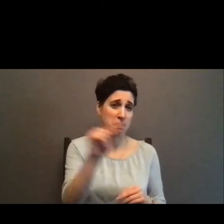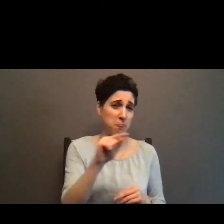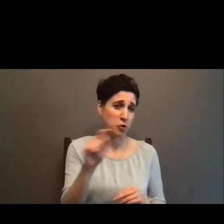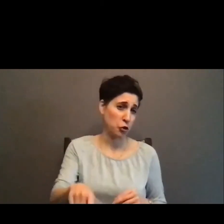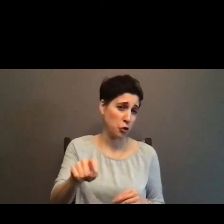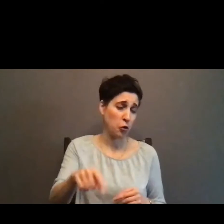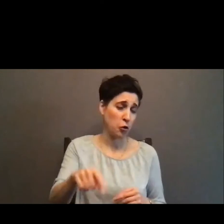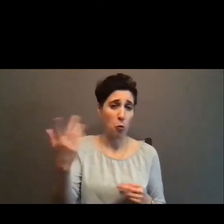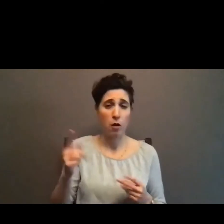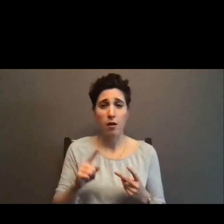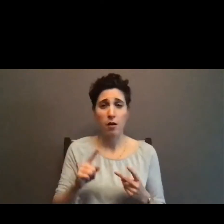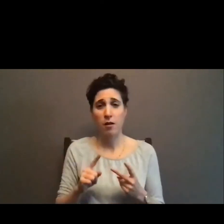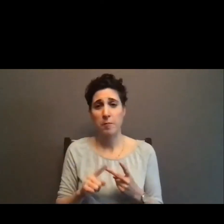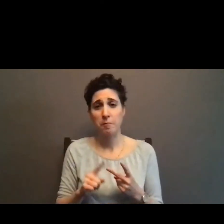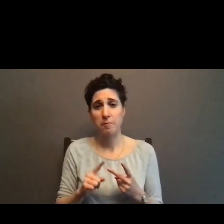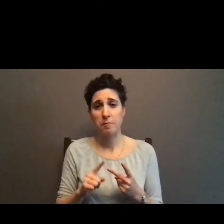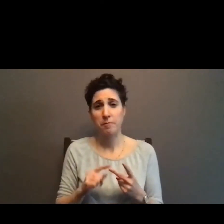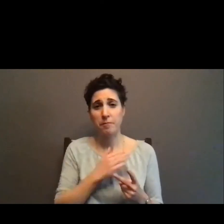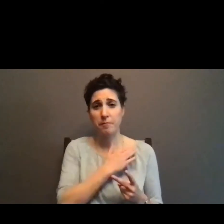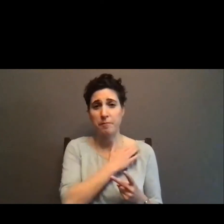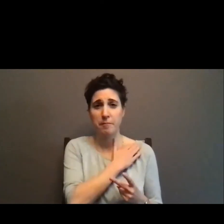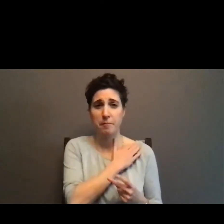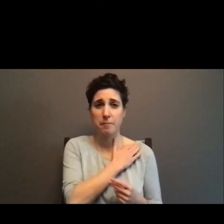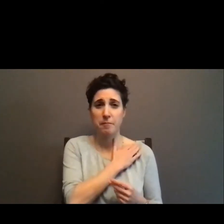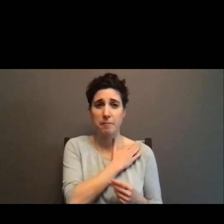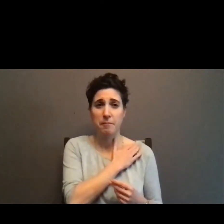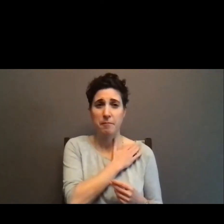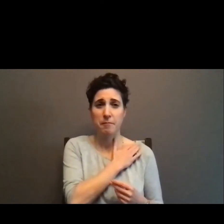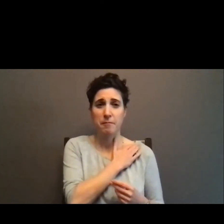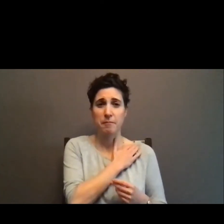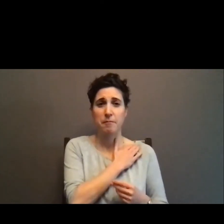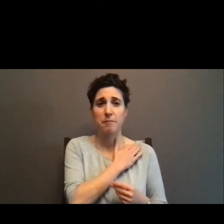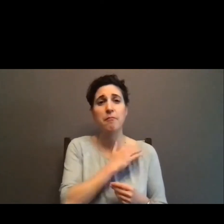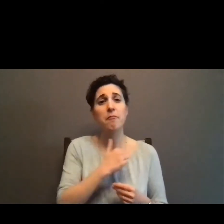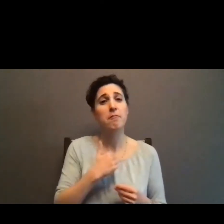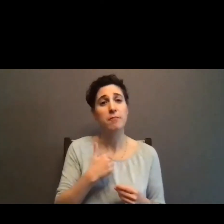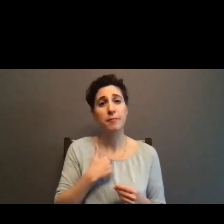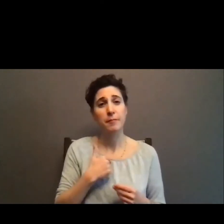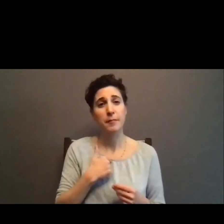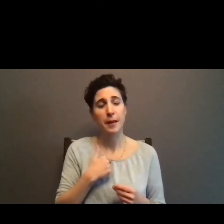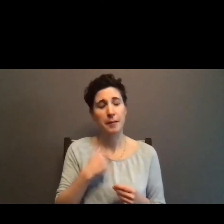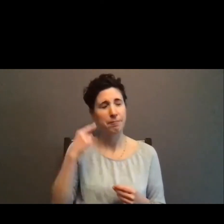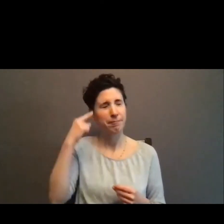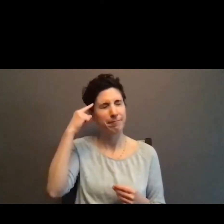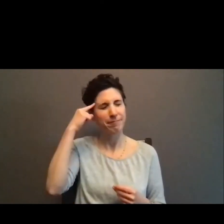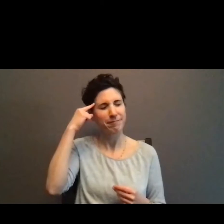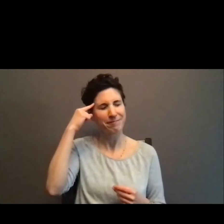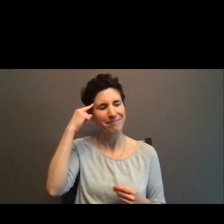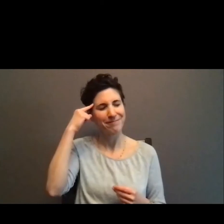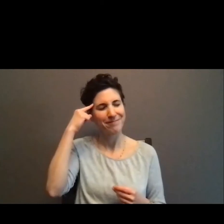well, I can see the word in my head,